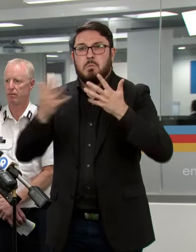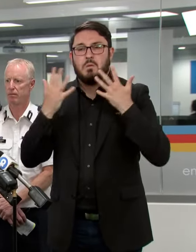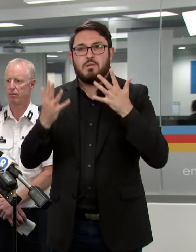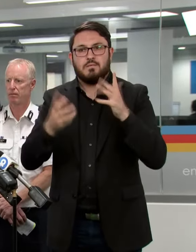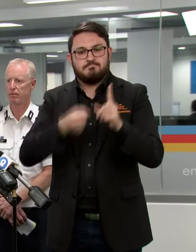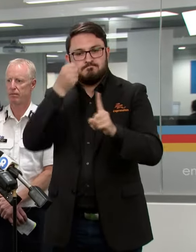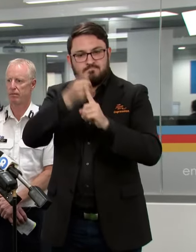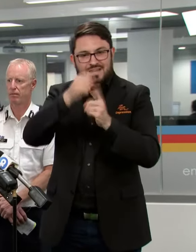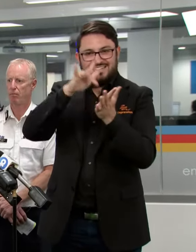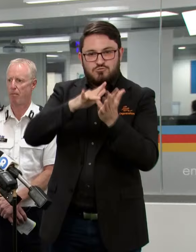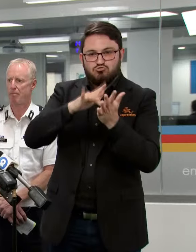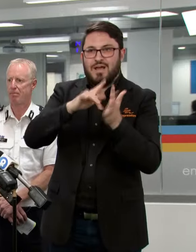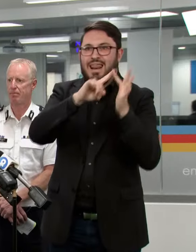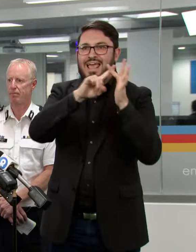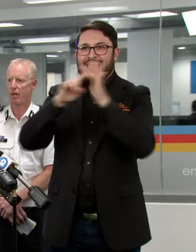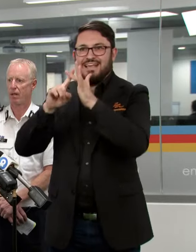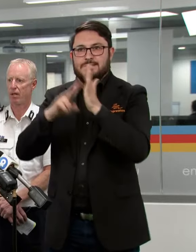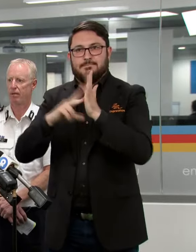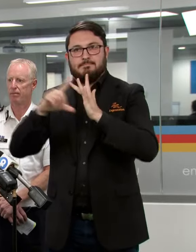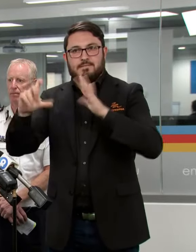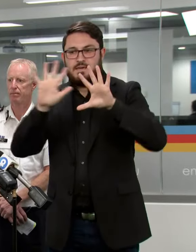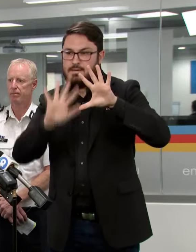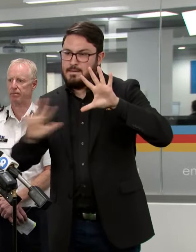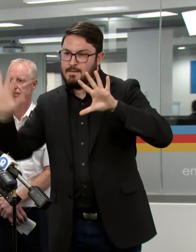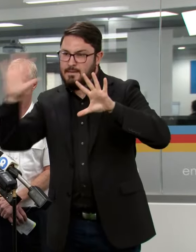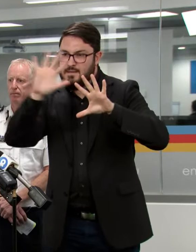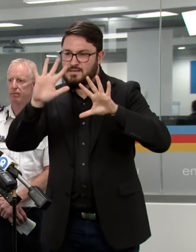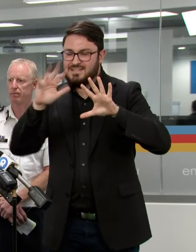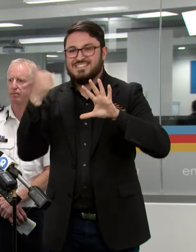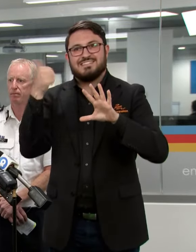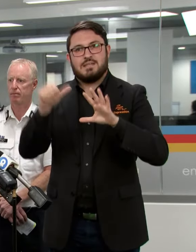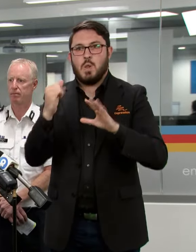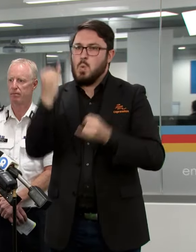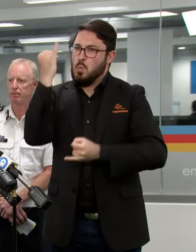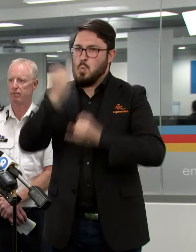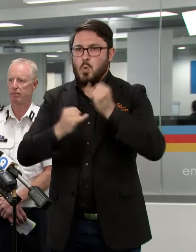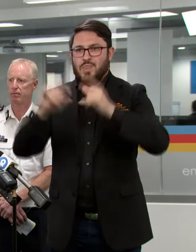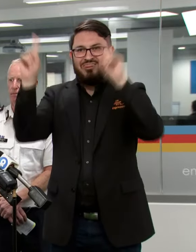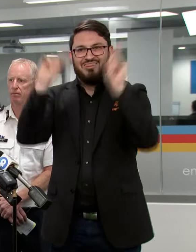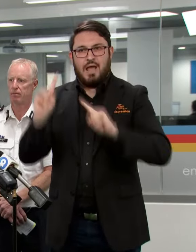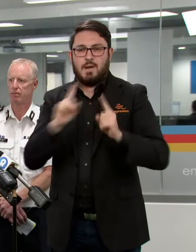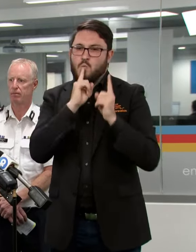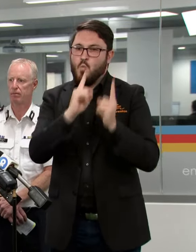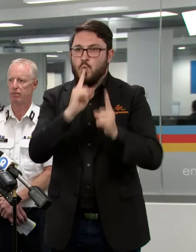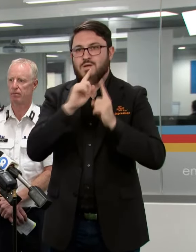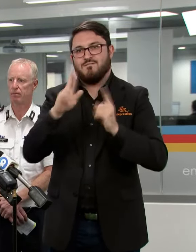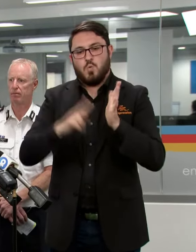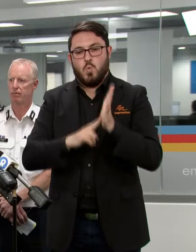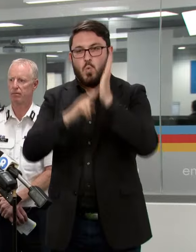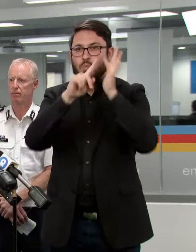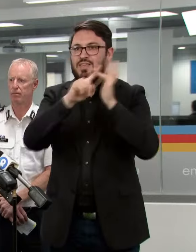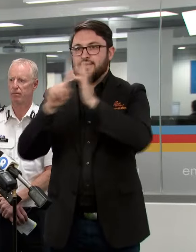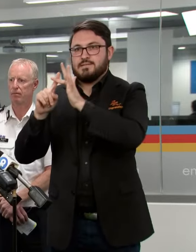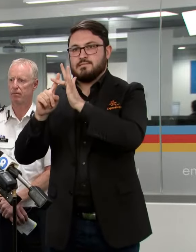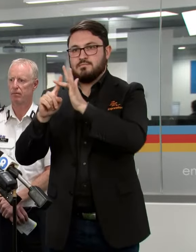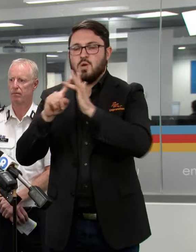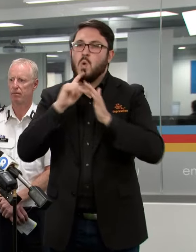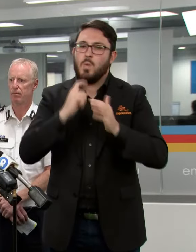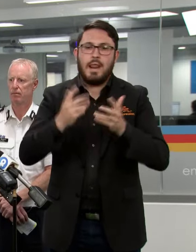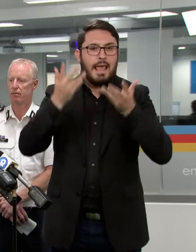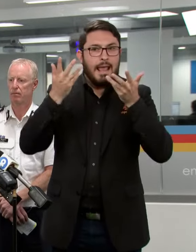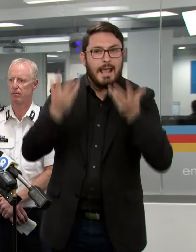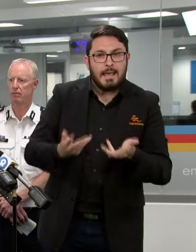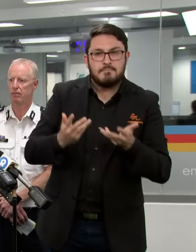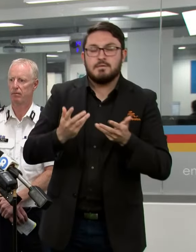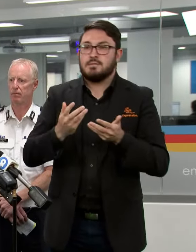and eastern parts of the state so still a severe thunderstorm warning is out for the northeast for heavy and